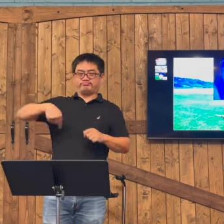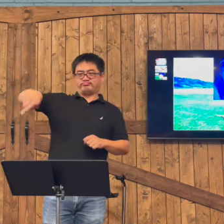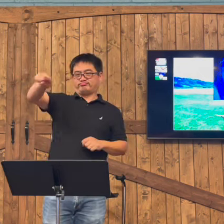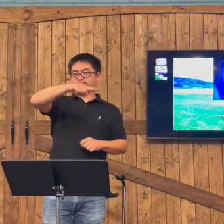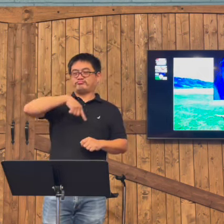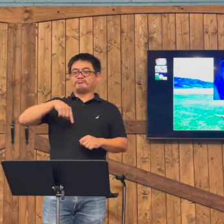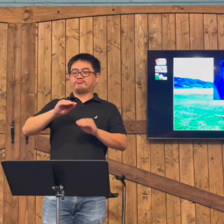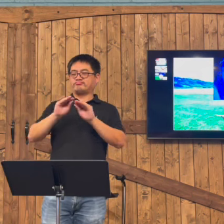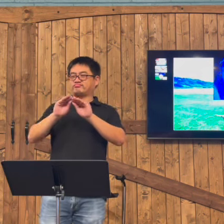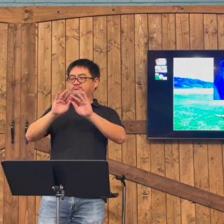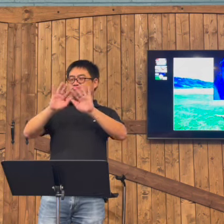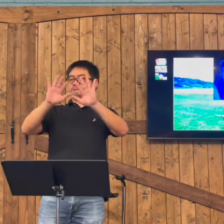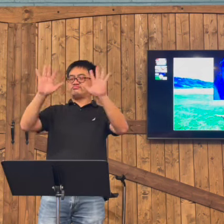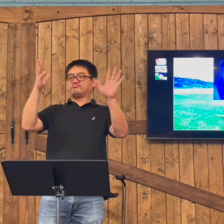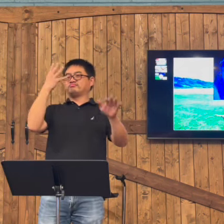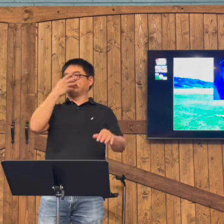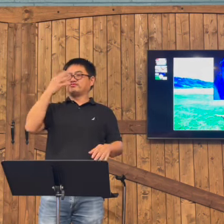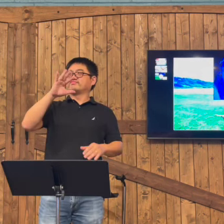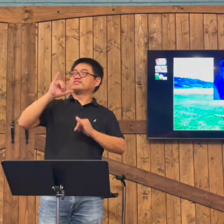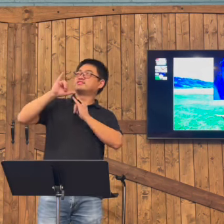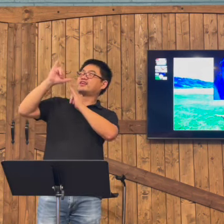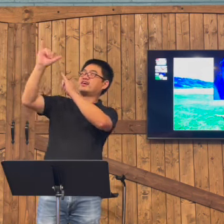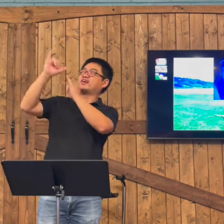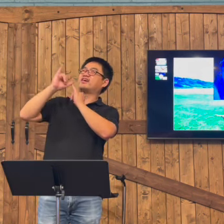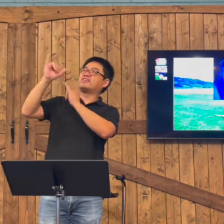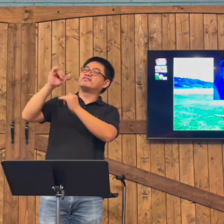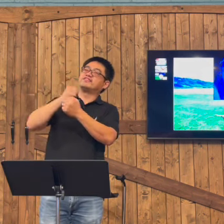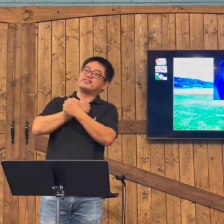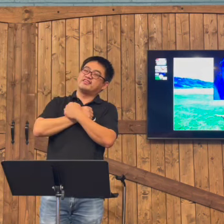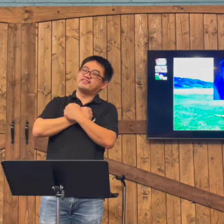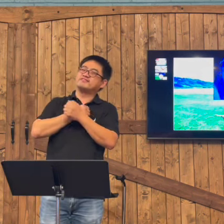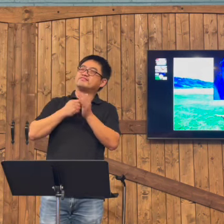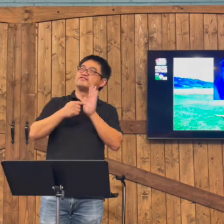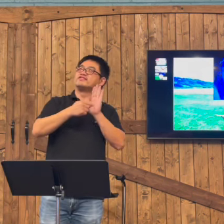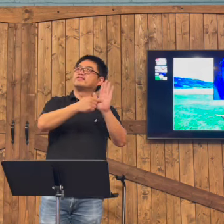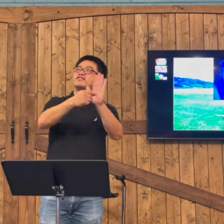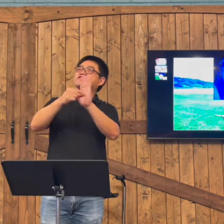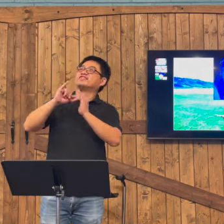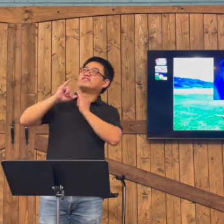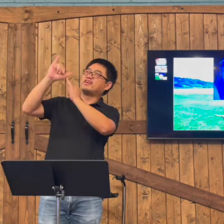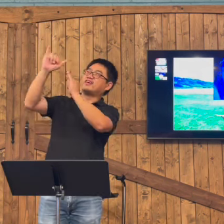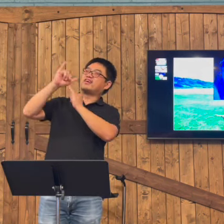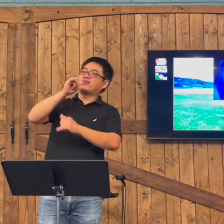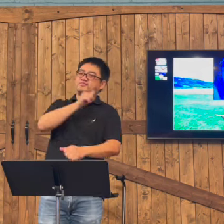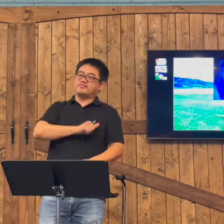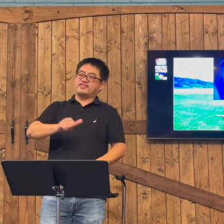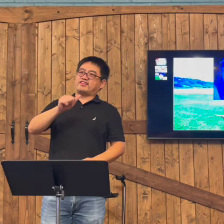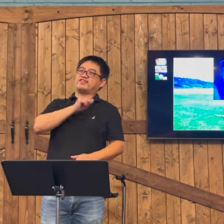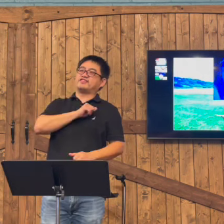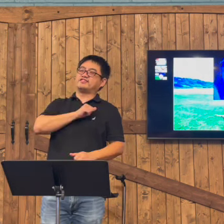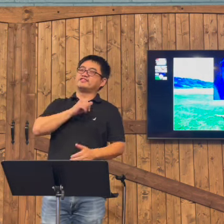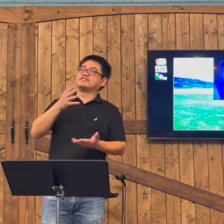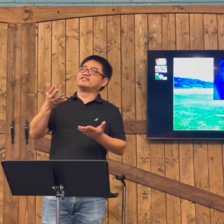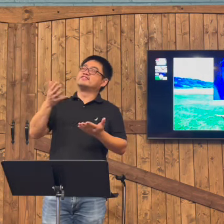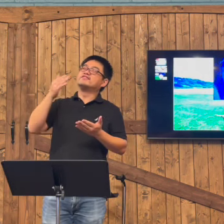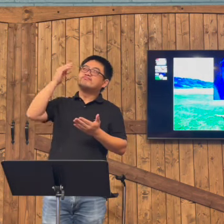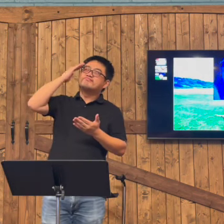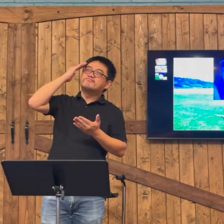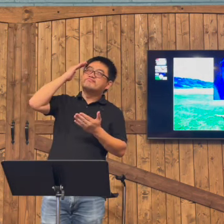unites us with Jesus. Unites us with the Father. It's a beautiful relationship. So that way our characters